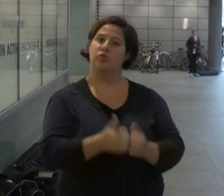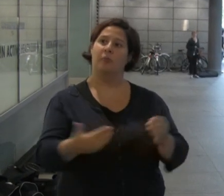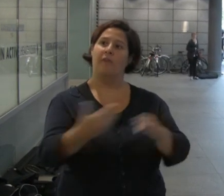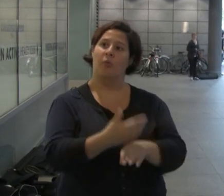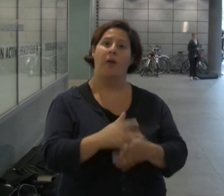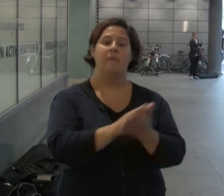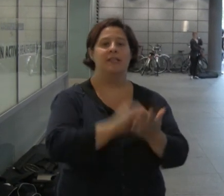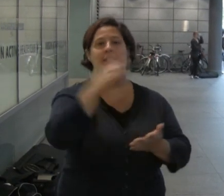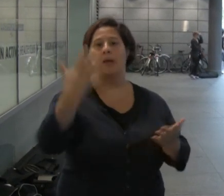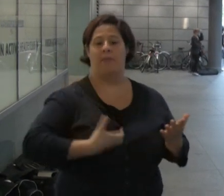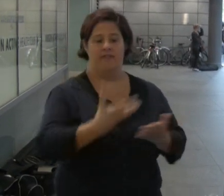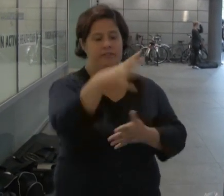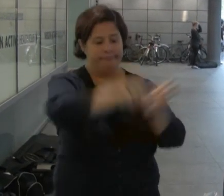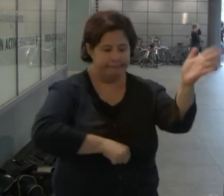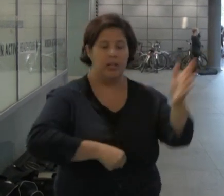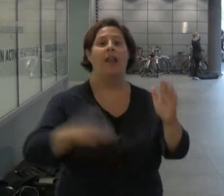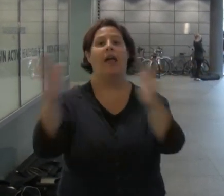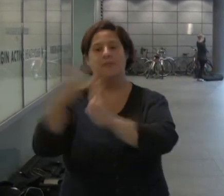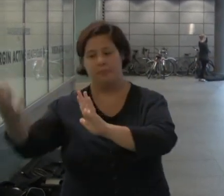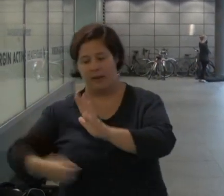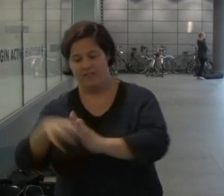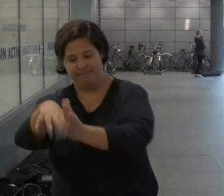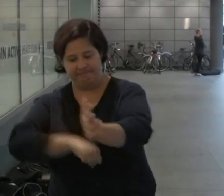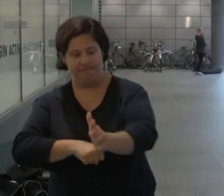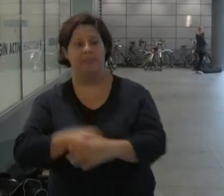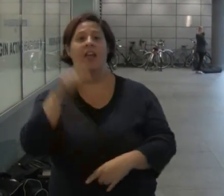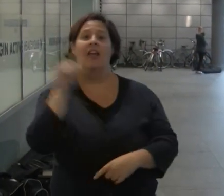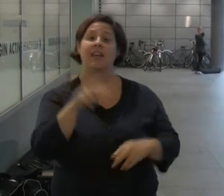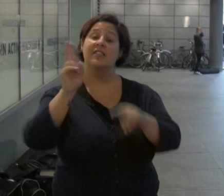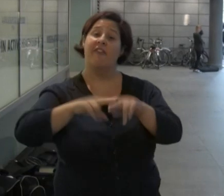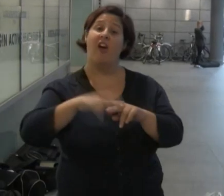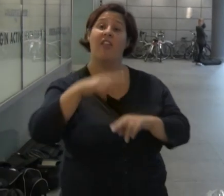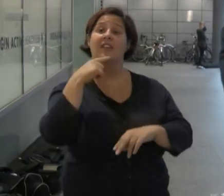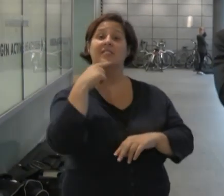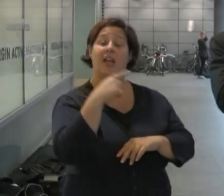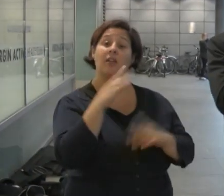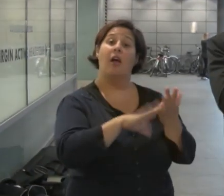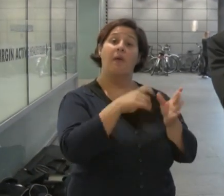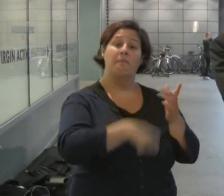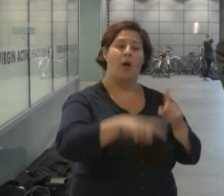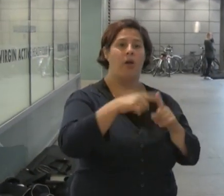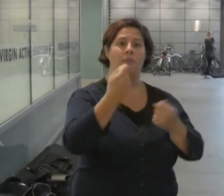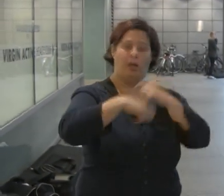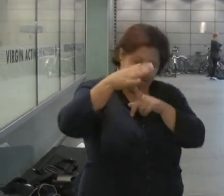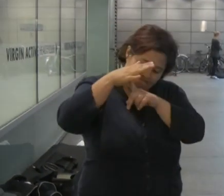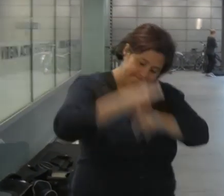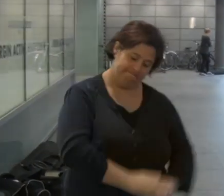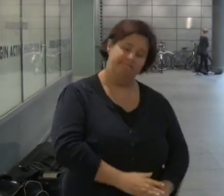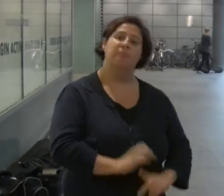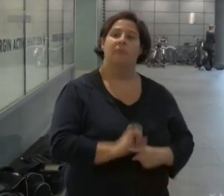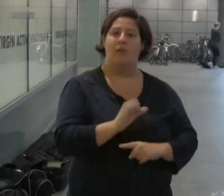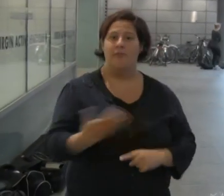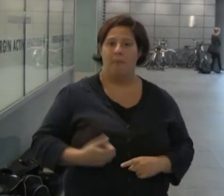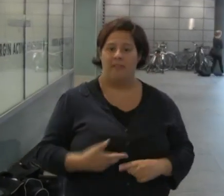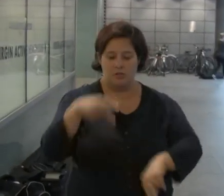was strict of his incapacity benefit and housing benefit. His dad Cliff said that Mark sank into a deep depression after he